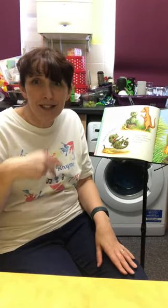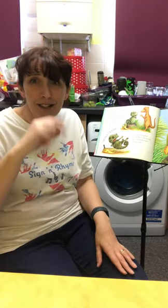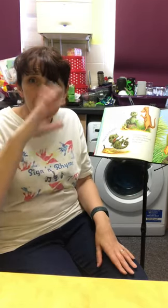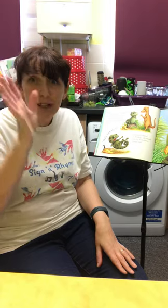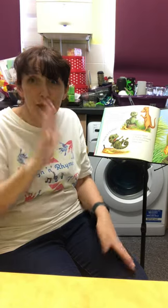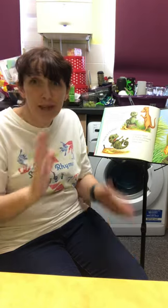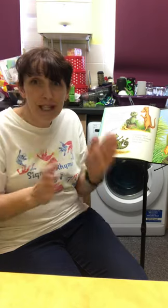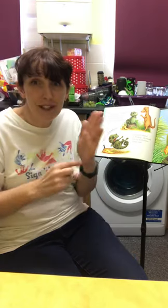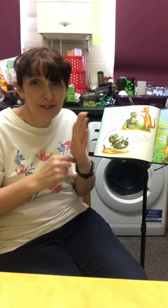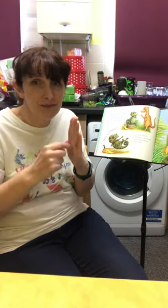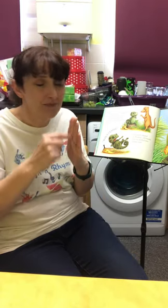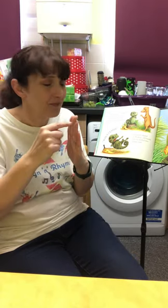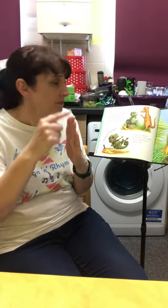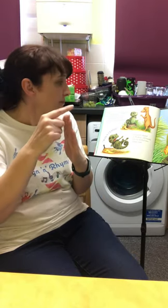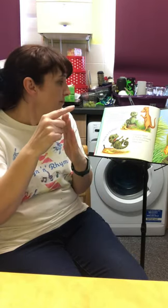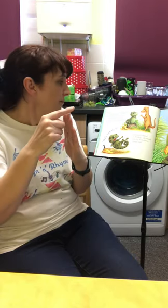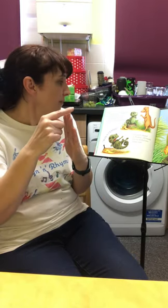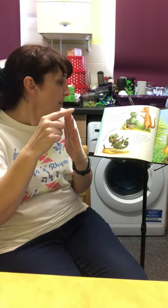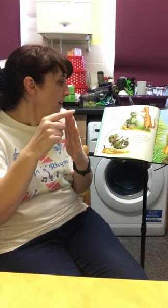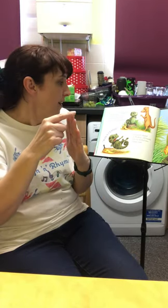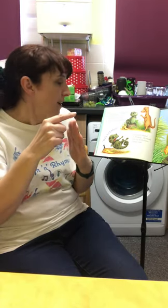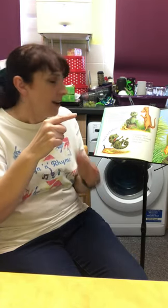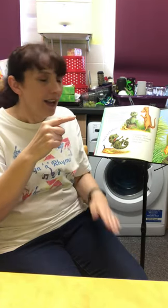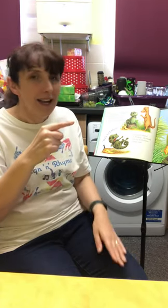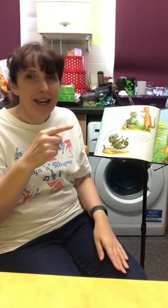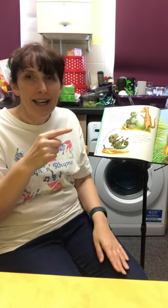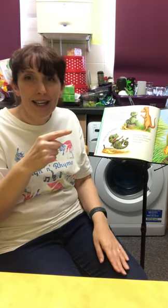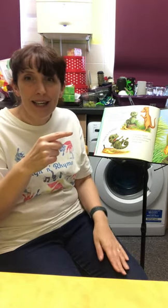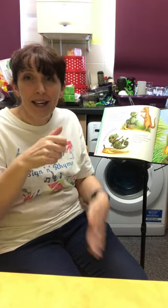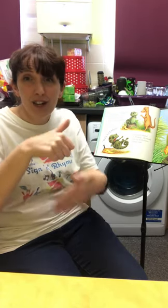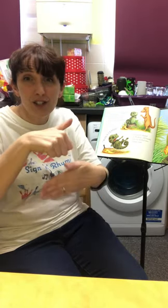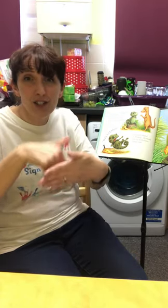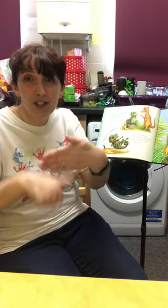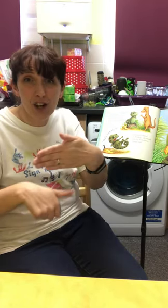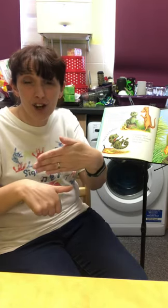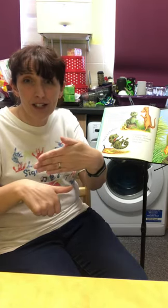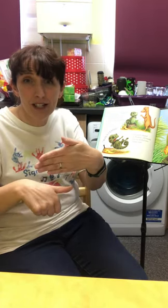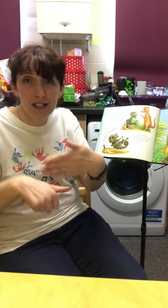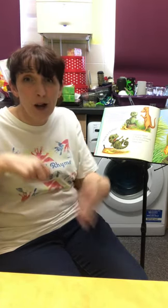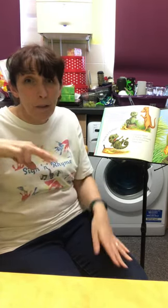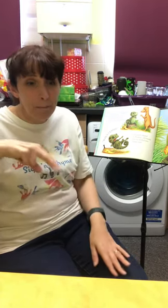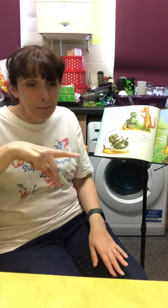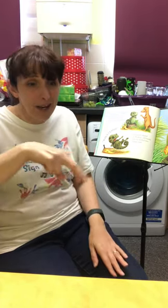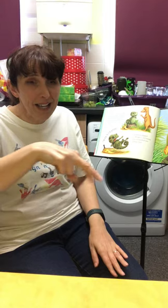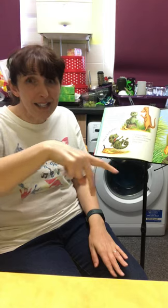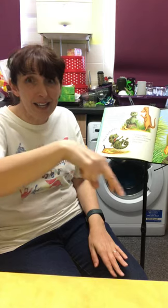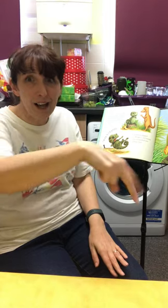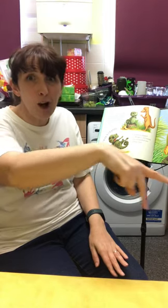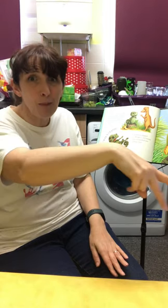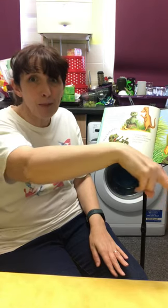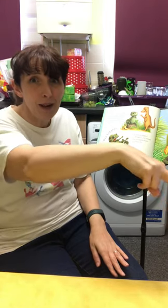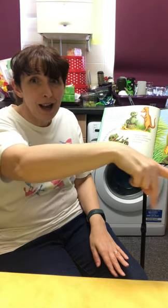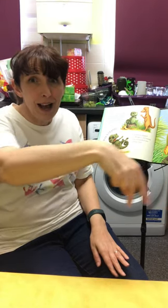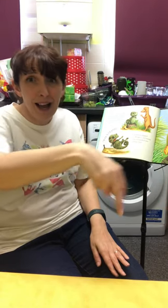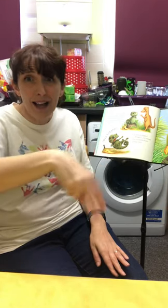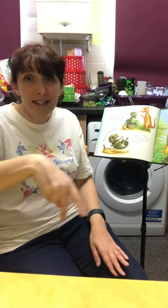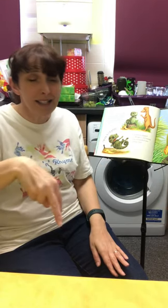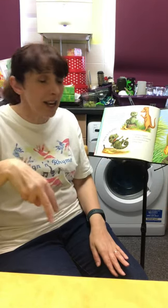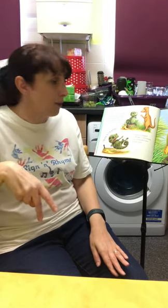Chameleon. He started pacing up and down.